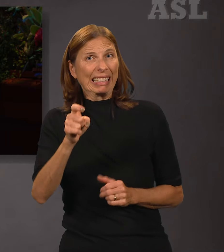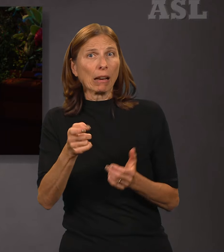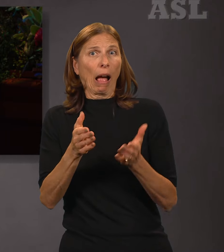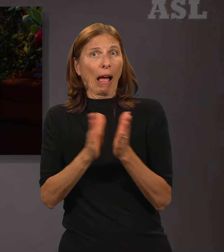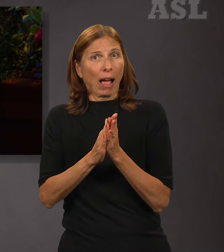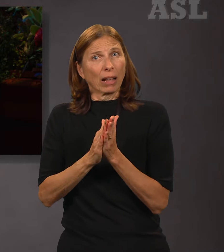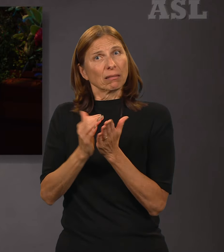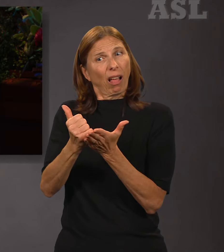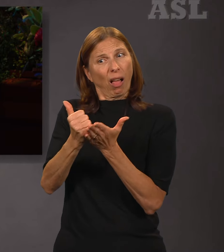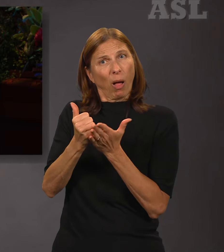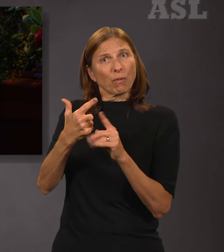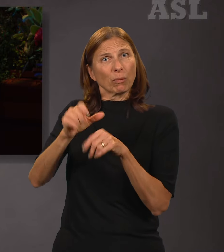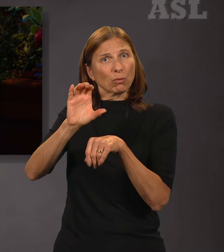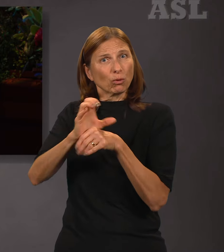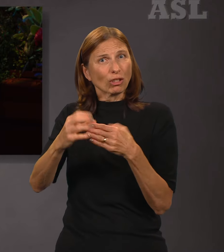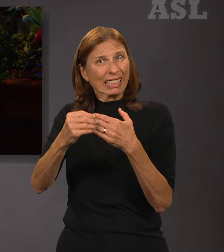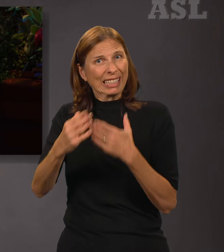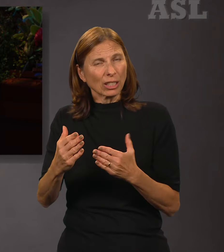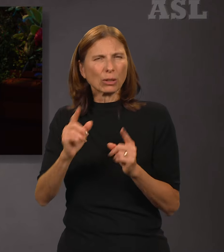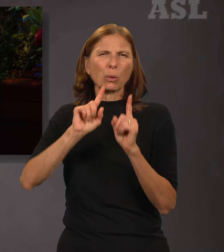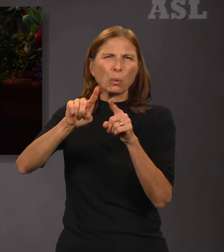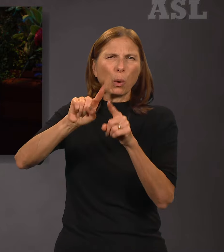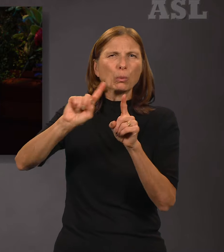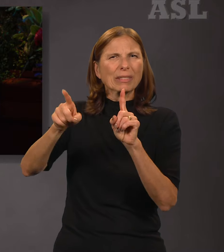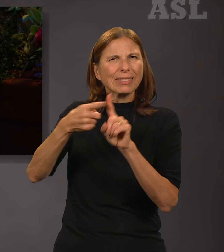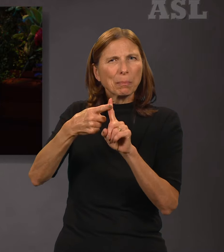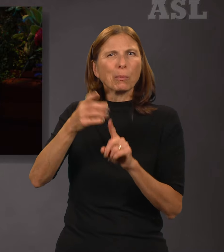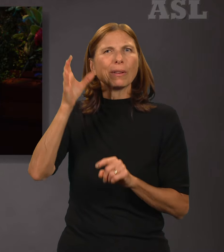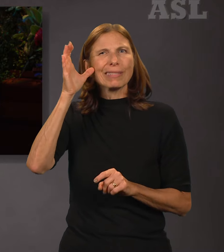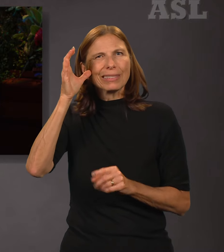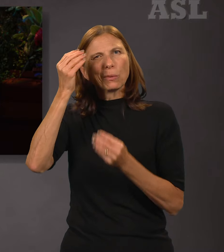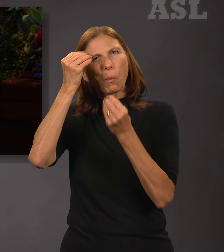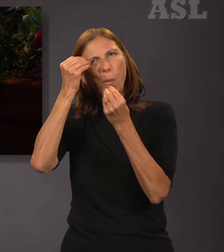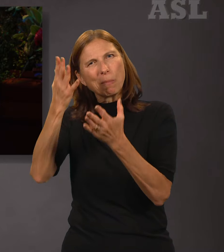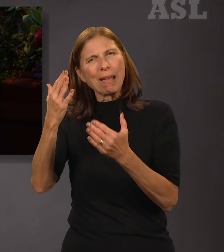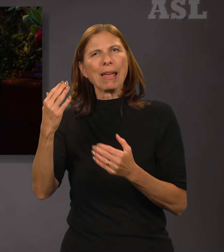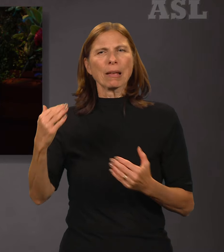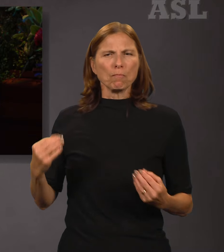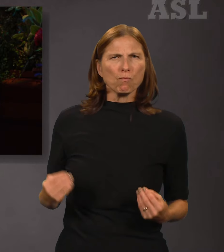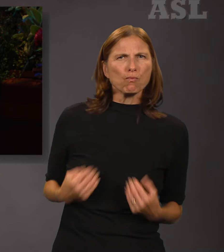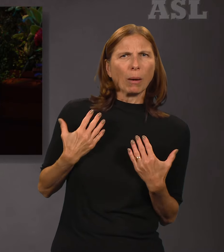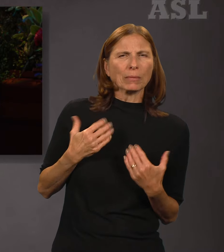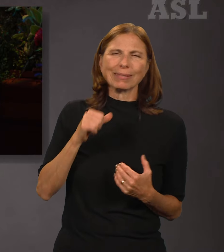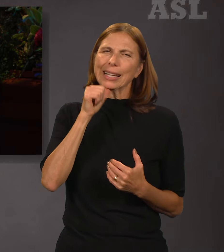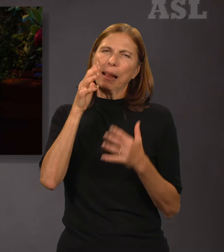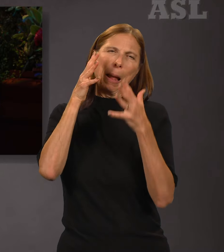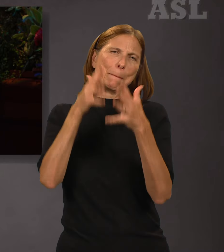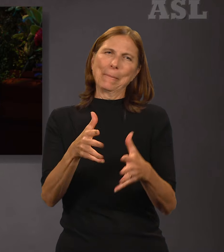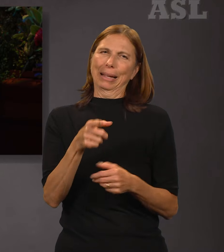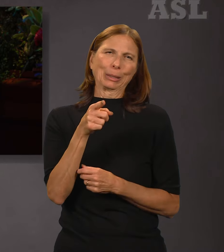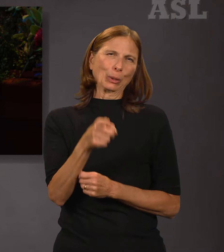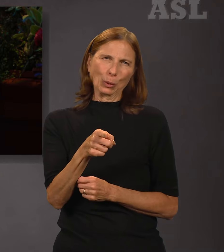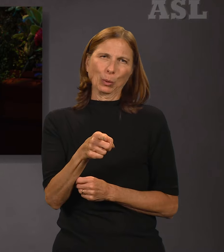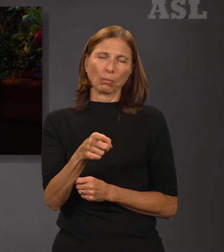Listen for and heed the promptings He sends you. He will not abandon His covenant relationship with you.